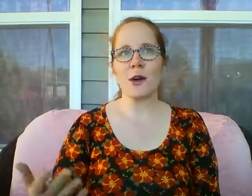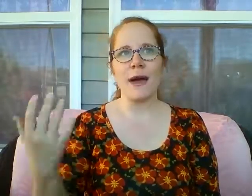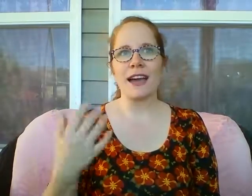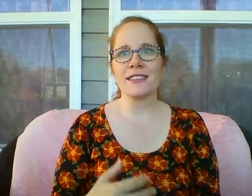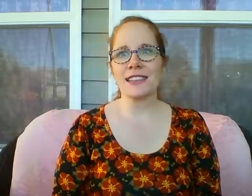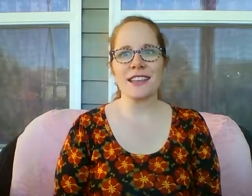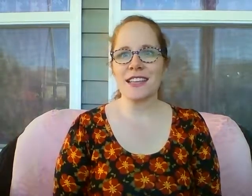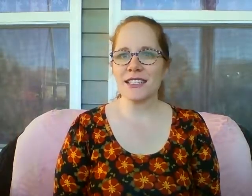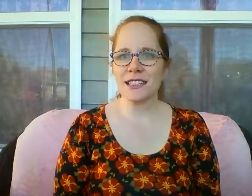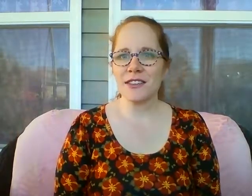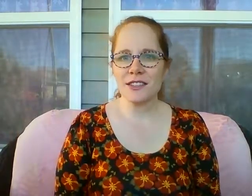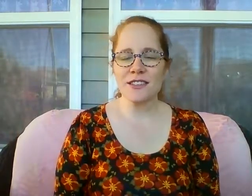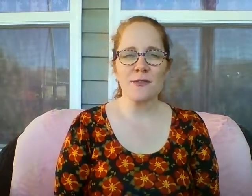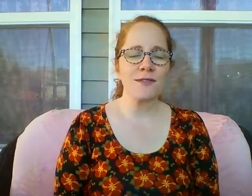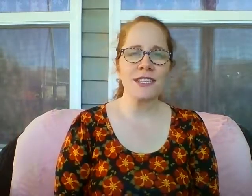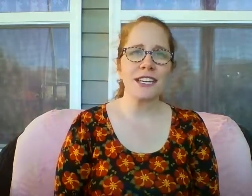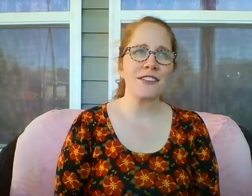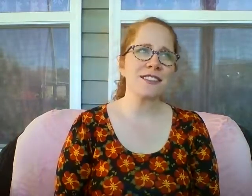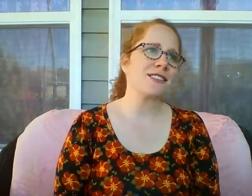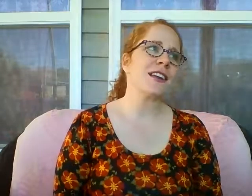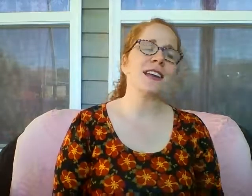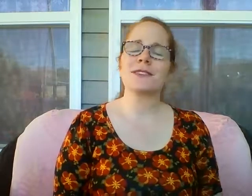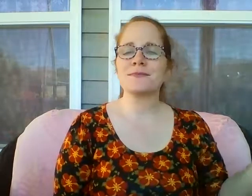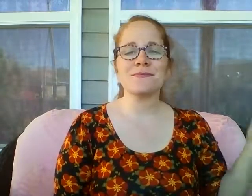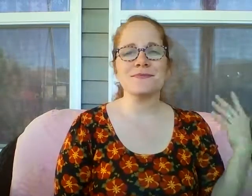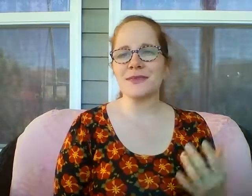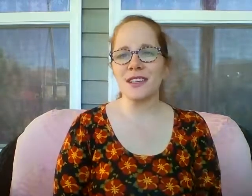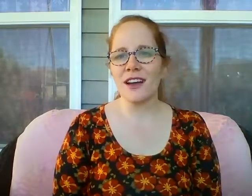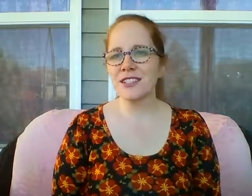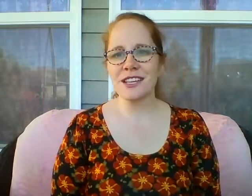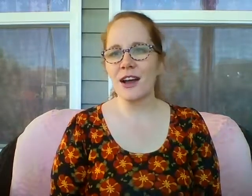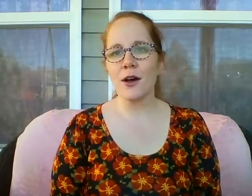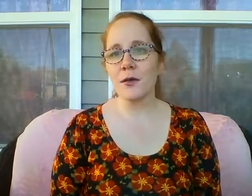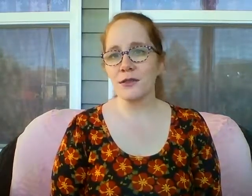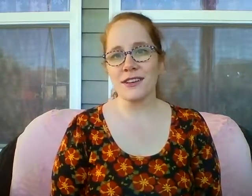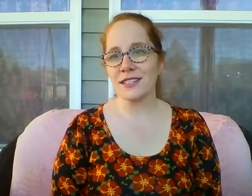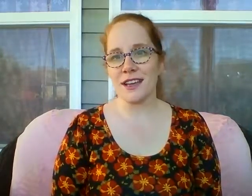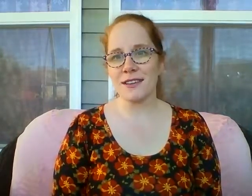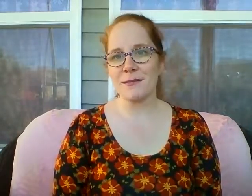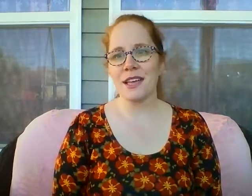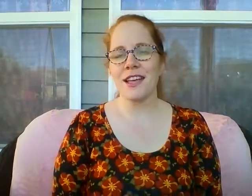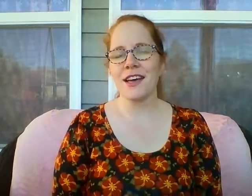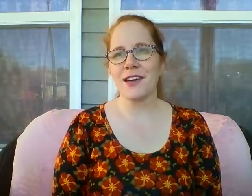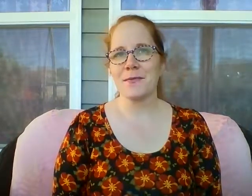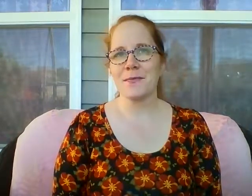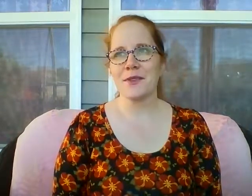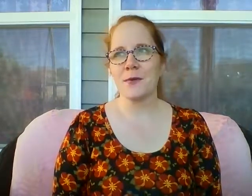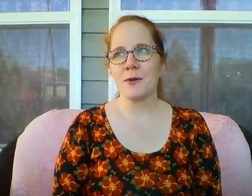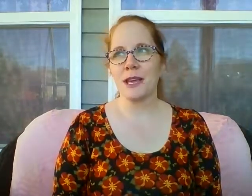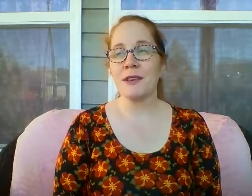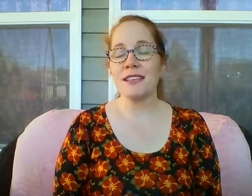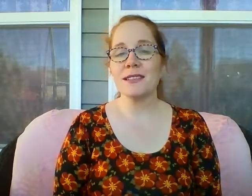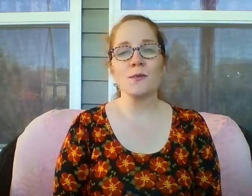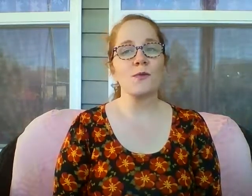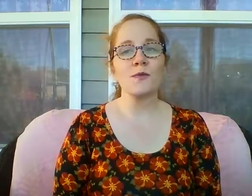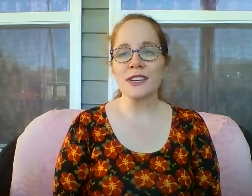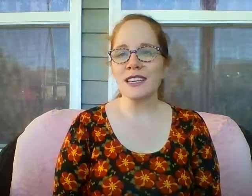back to like the 1800s or the 1500s or, gosh, all throughout time. Where maybe some really